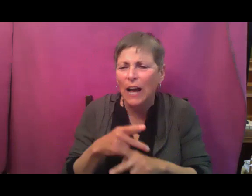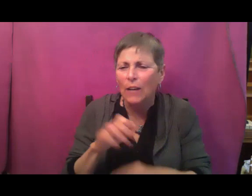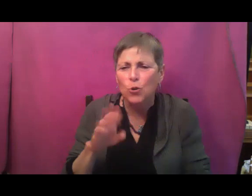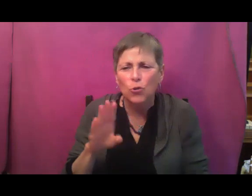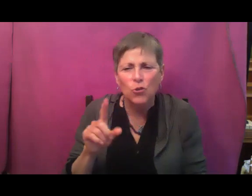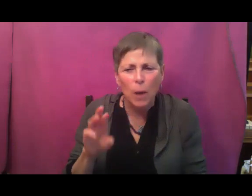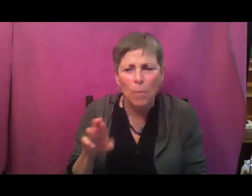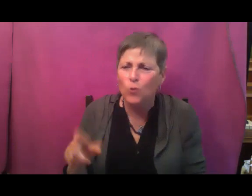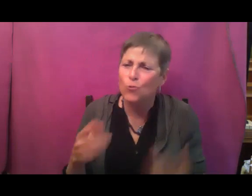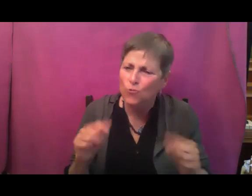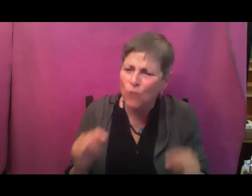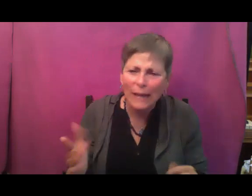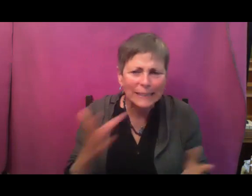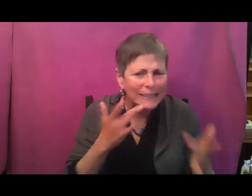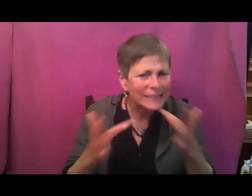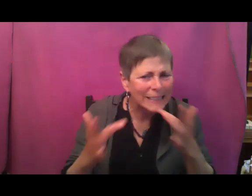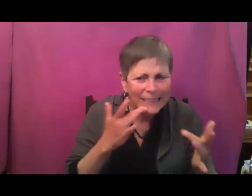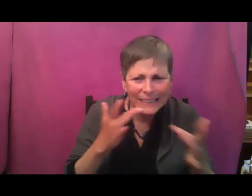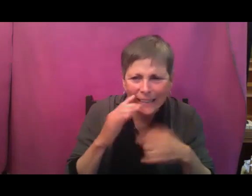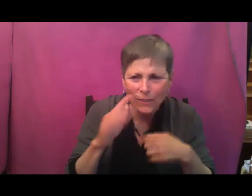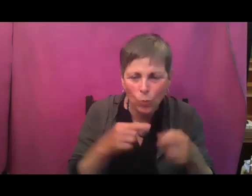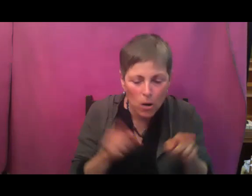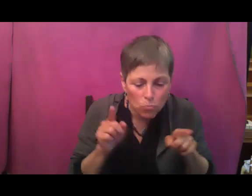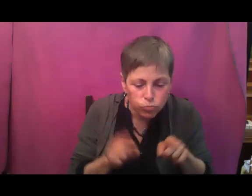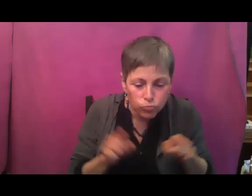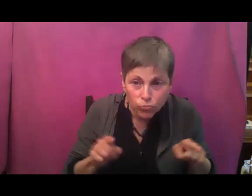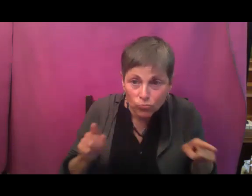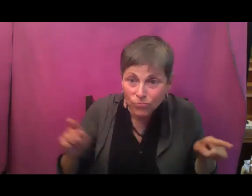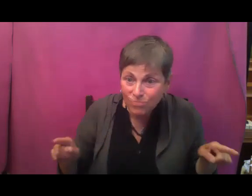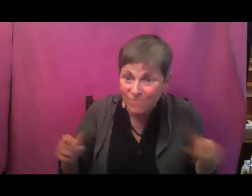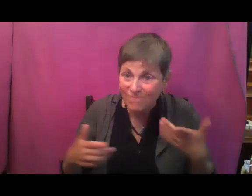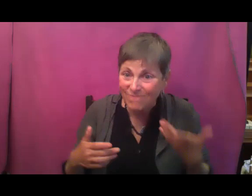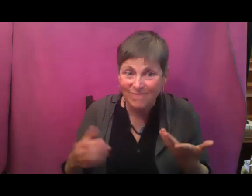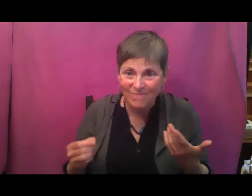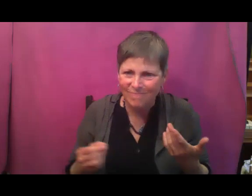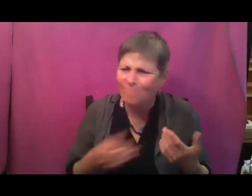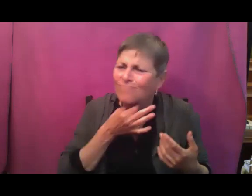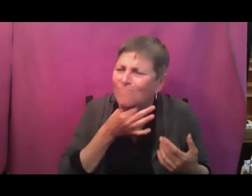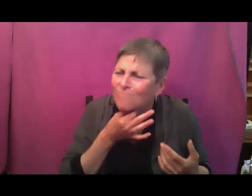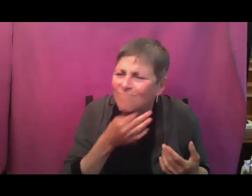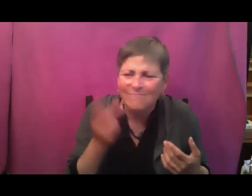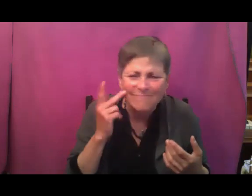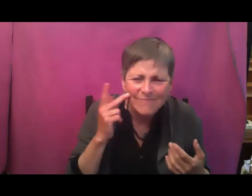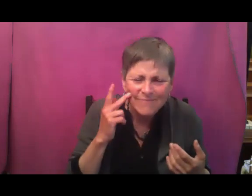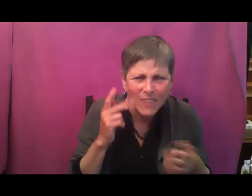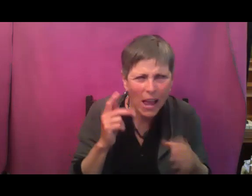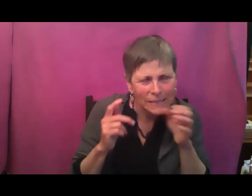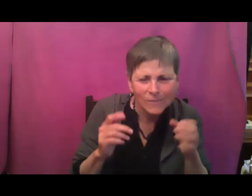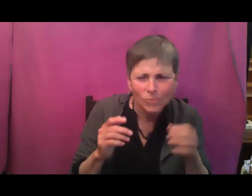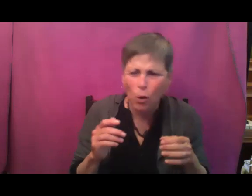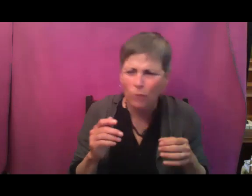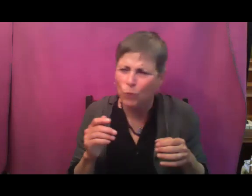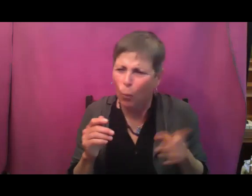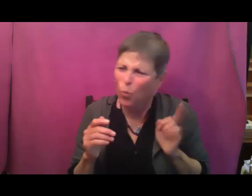to try them all at different stages. And just see what texture you like best, what